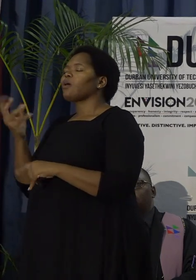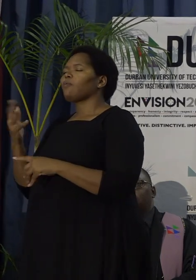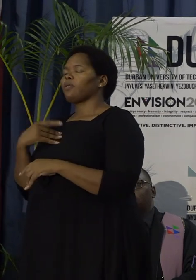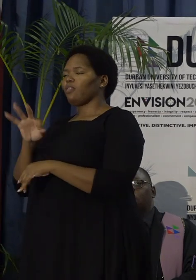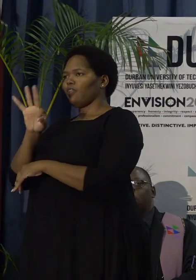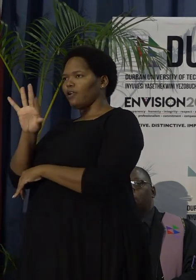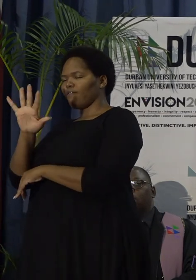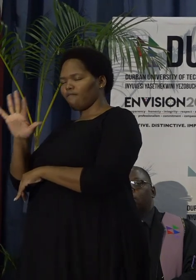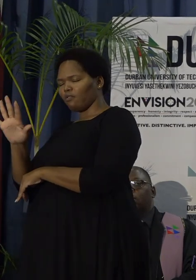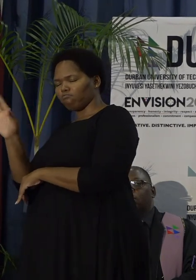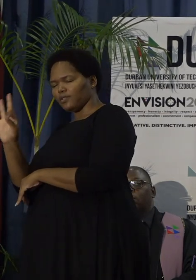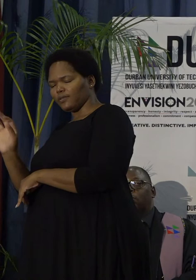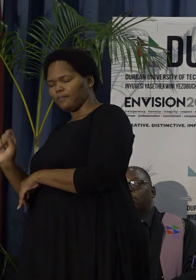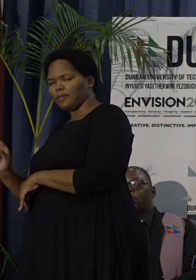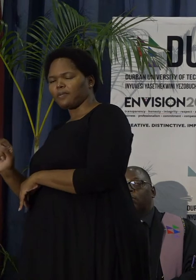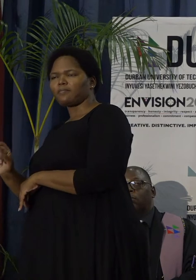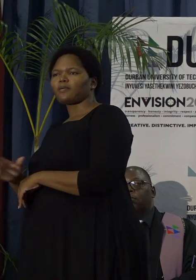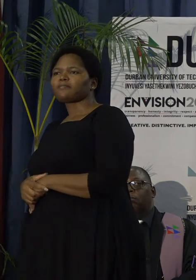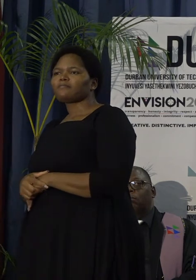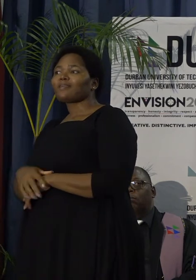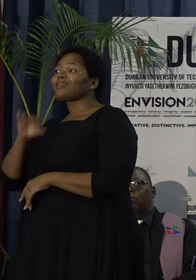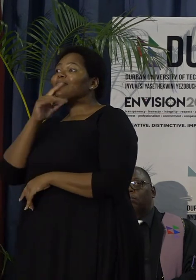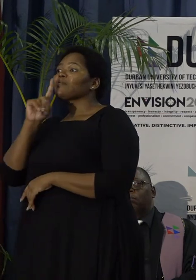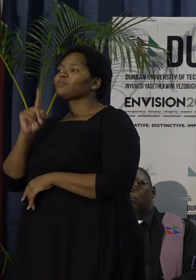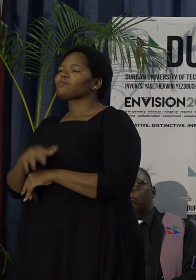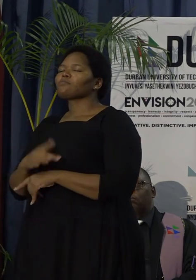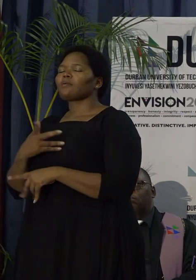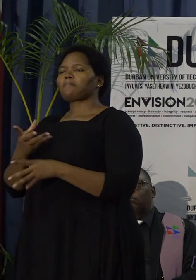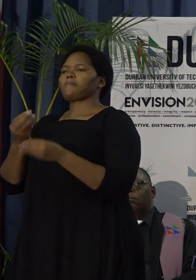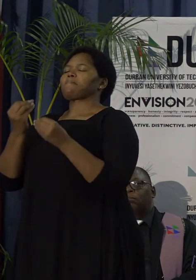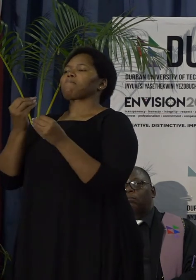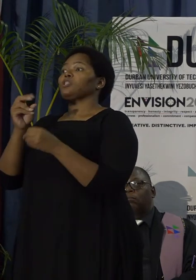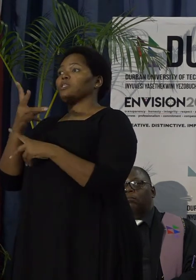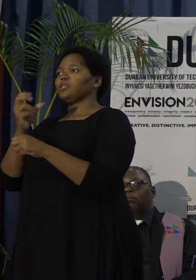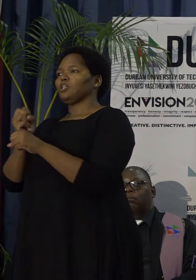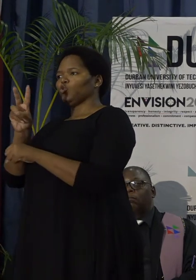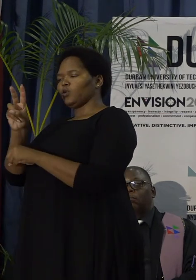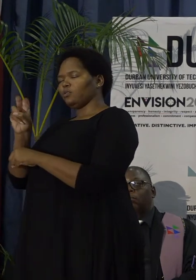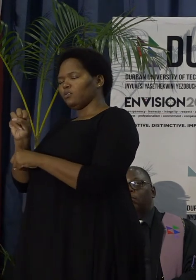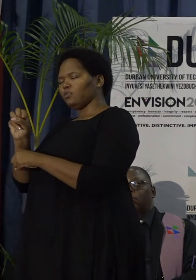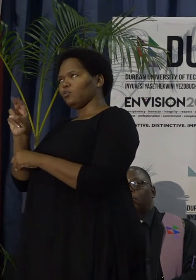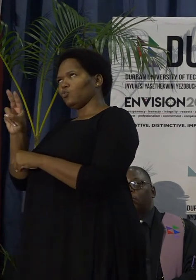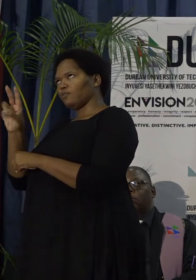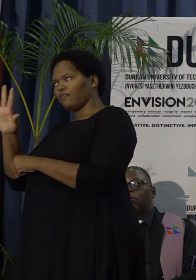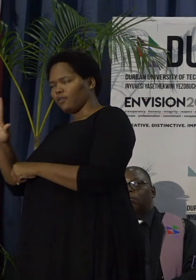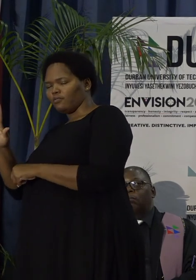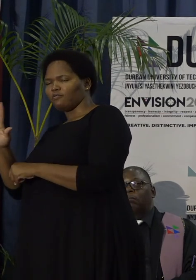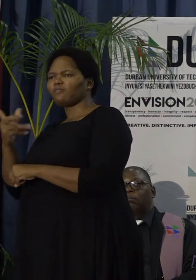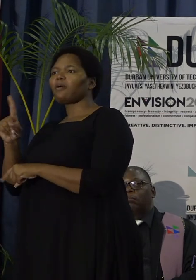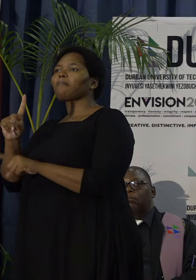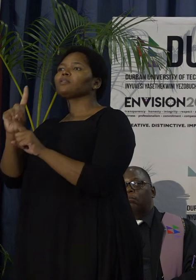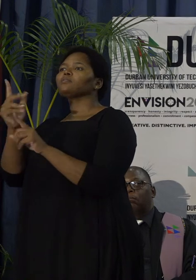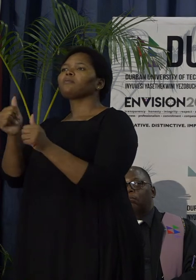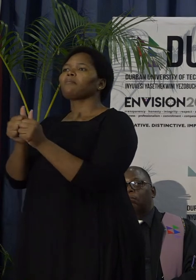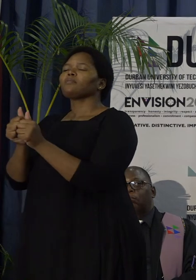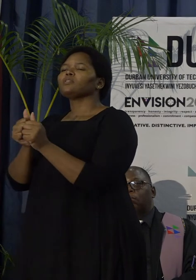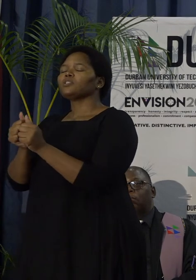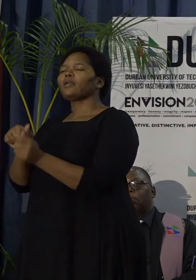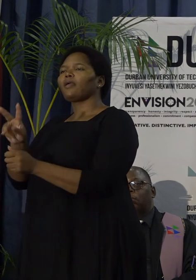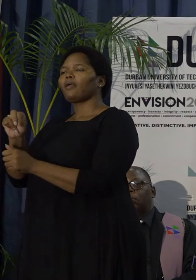student population being provided by 2025, in partnership with NSFUS